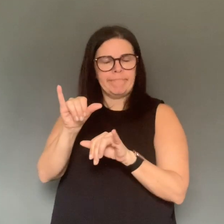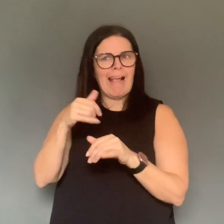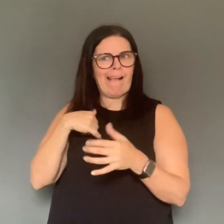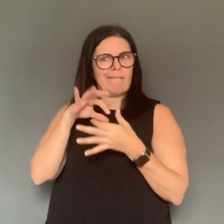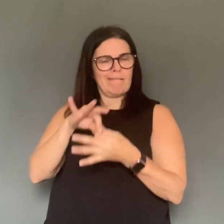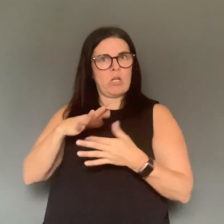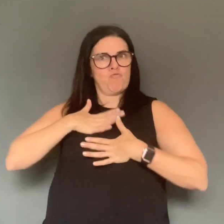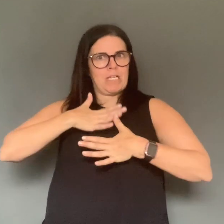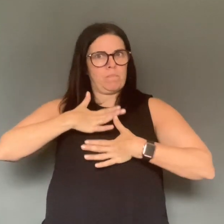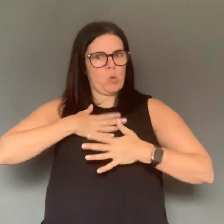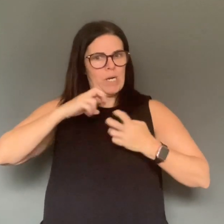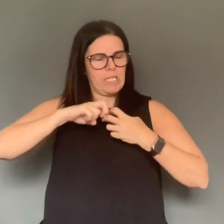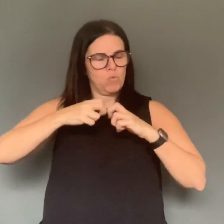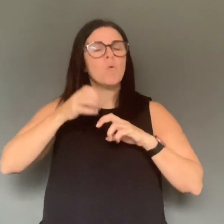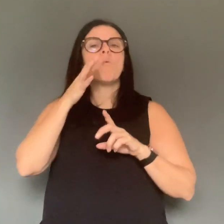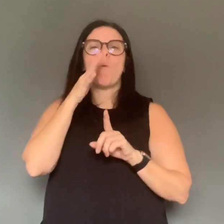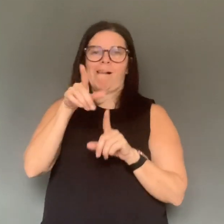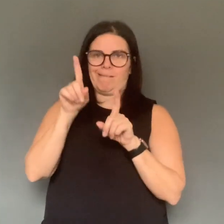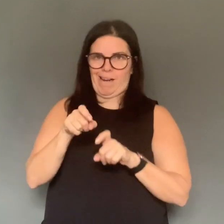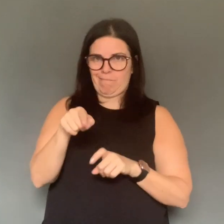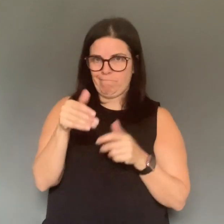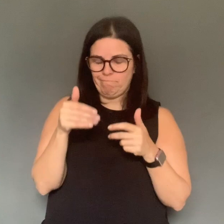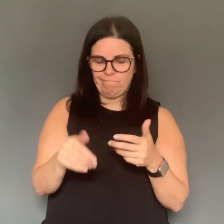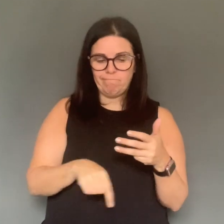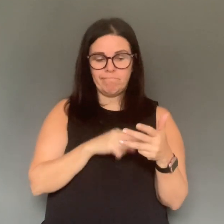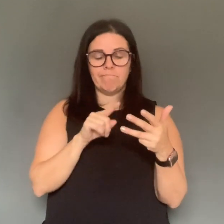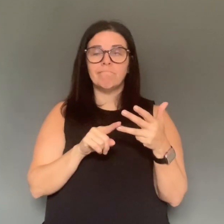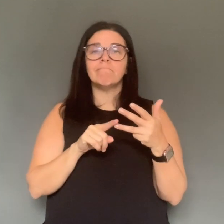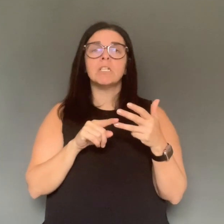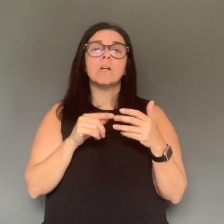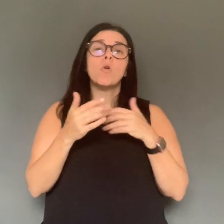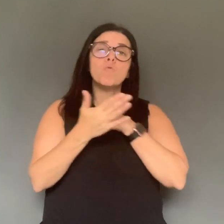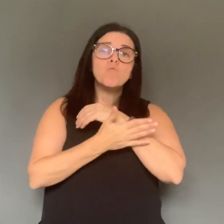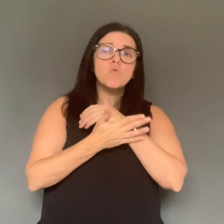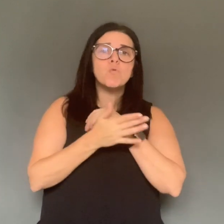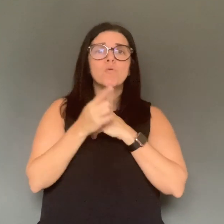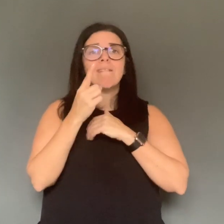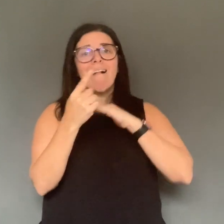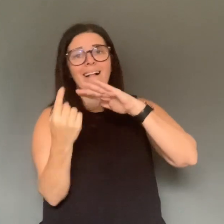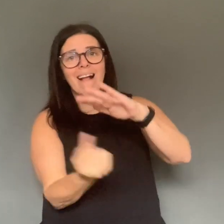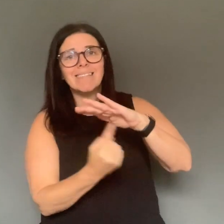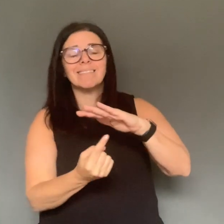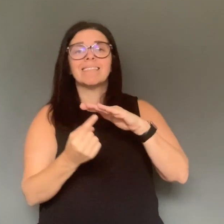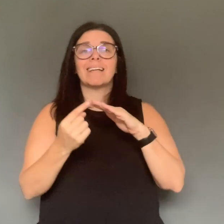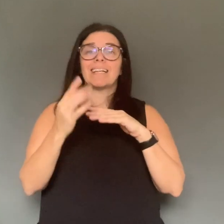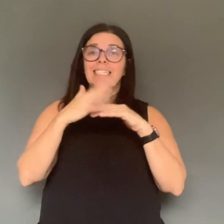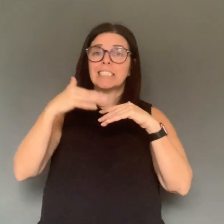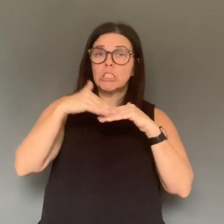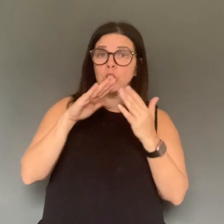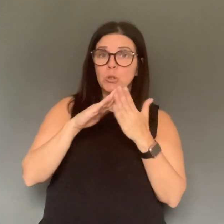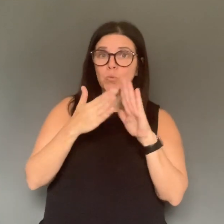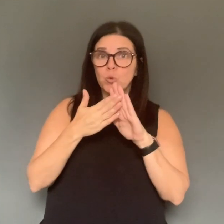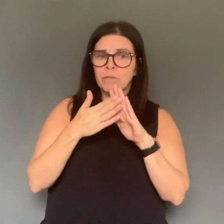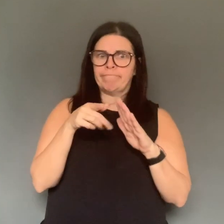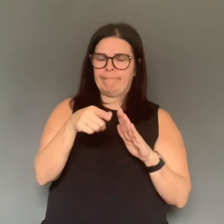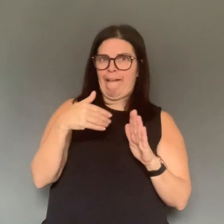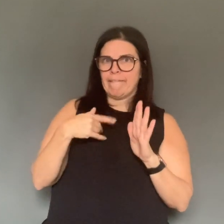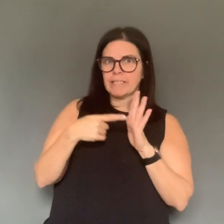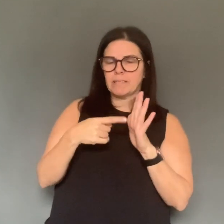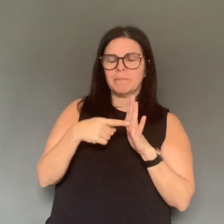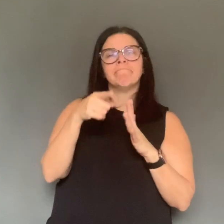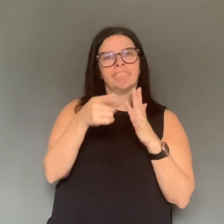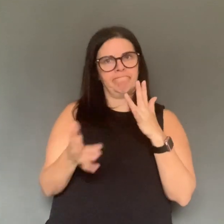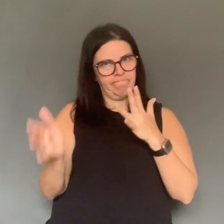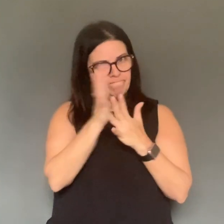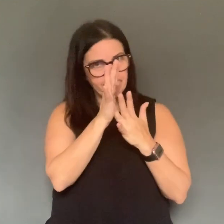If you are feeling unwell and need to seek a health assessment for COVID-19, there are three options. Complete the online self-assessment